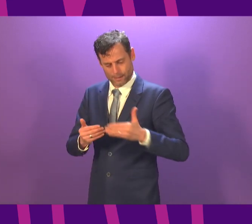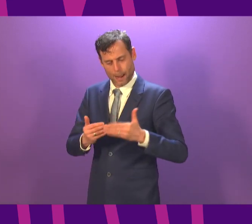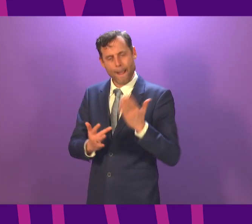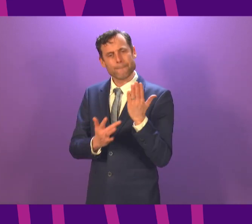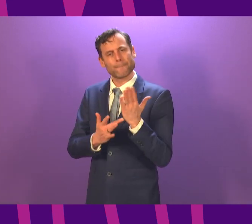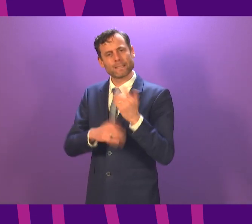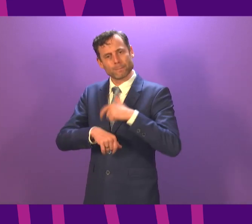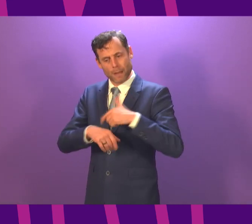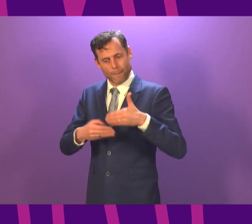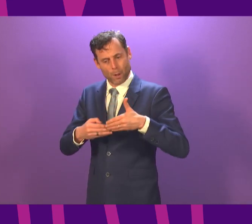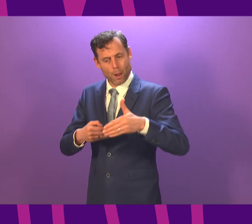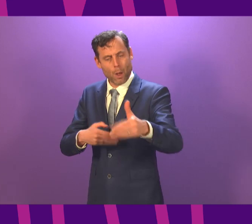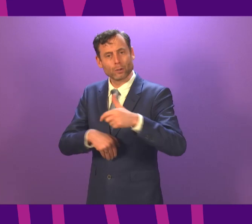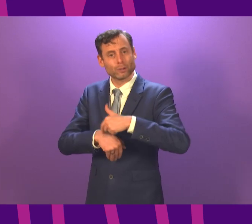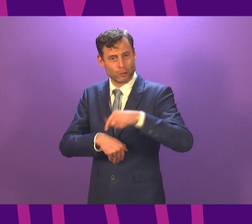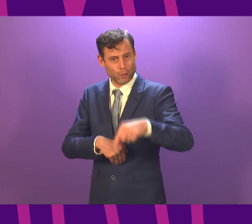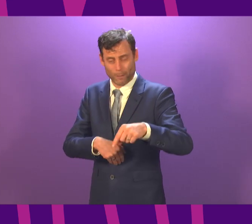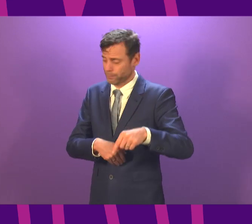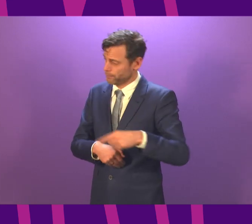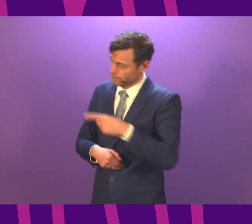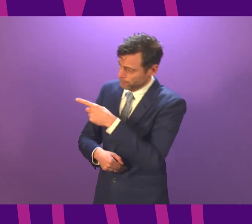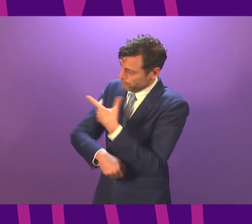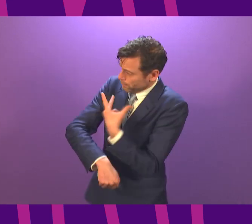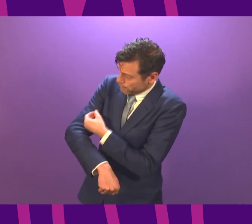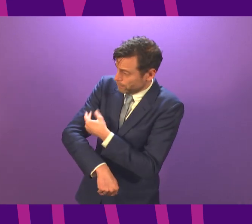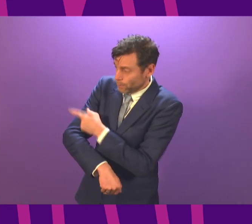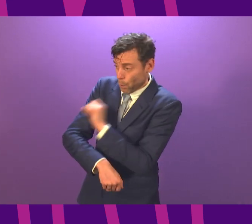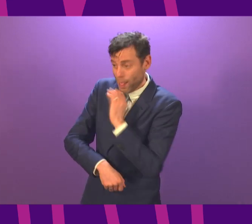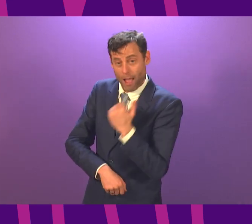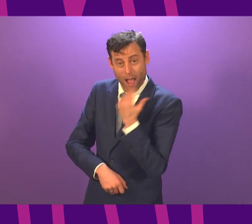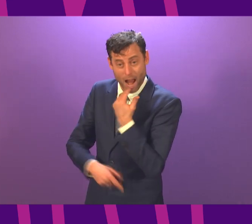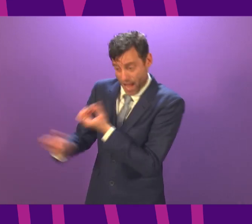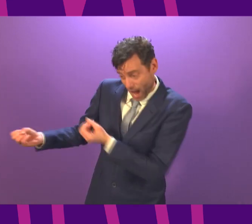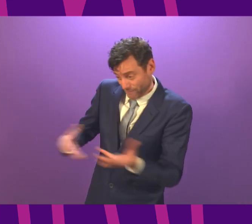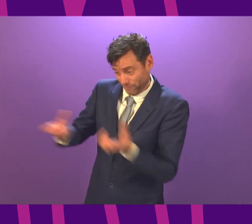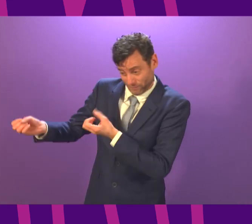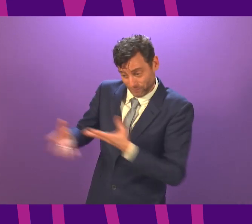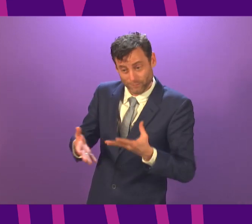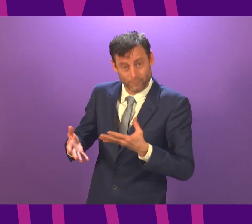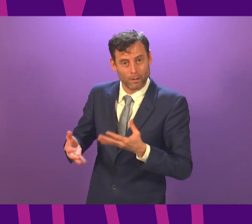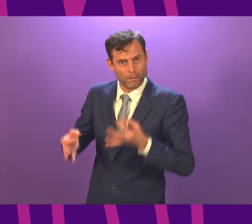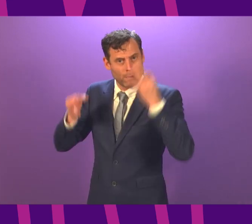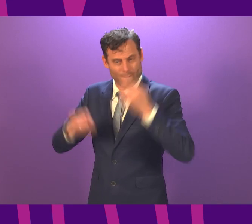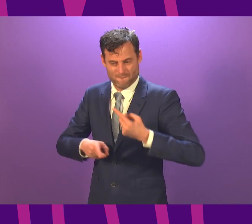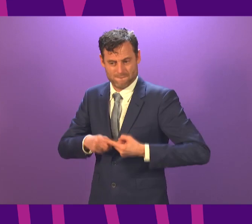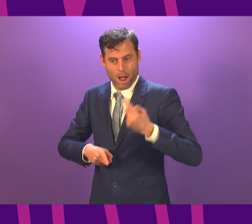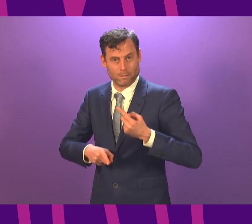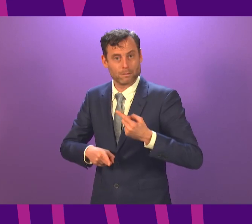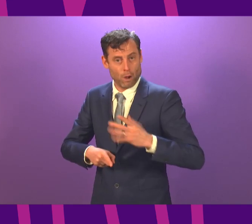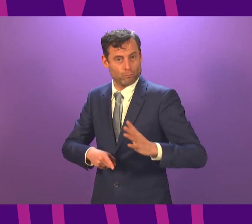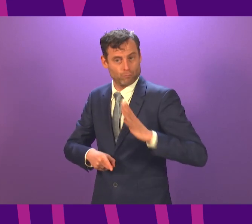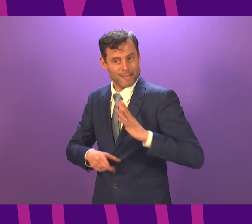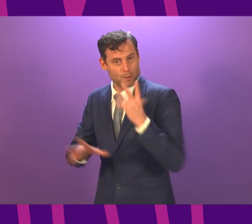vaccine manufacturers about production volumes as well as timescales for delivery to the NHS frontline.